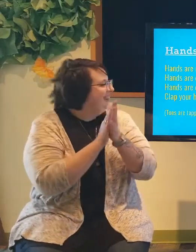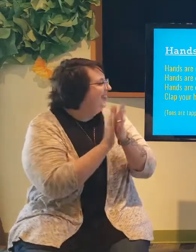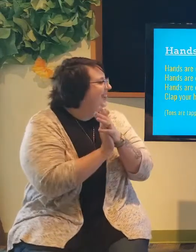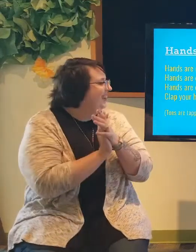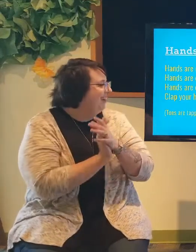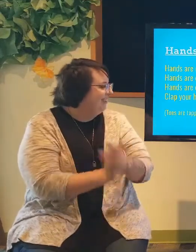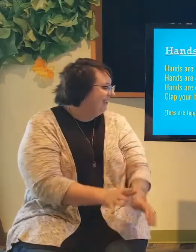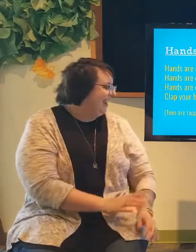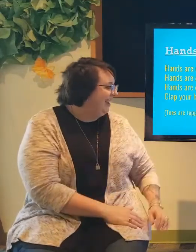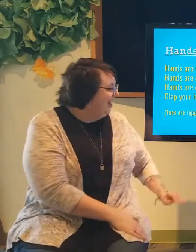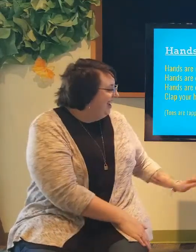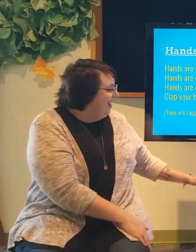All right.